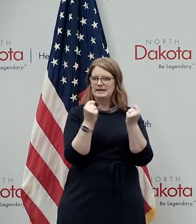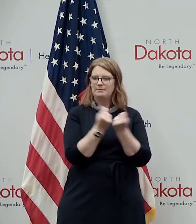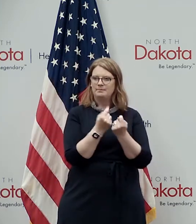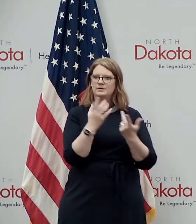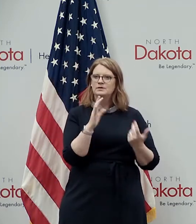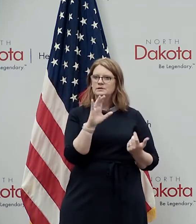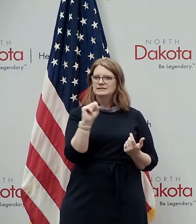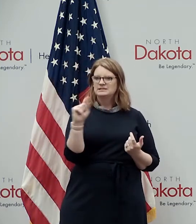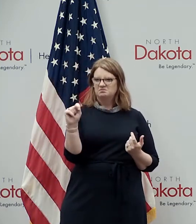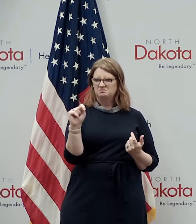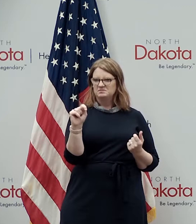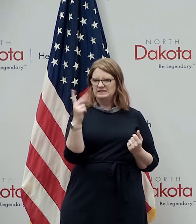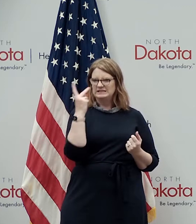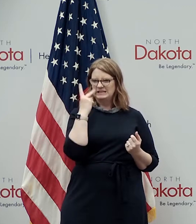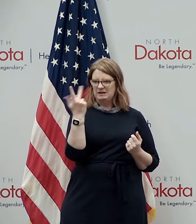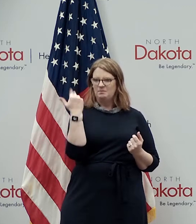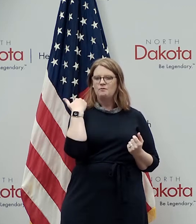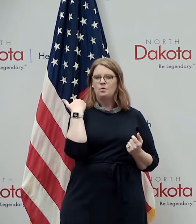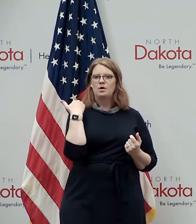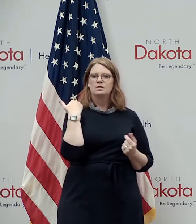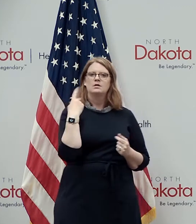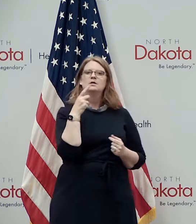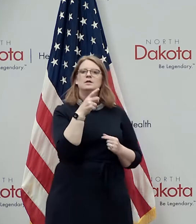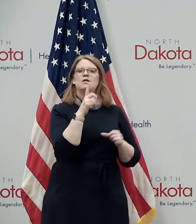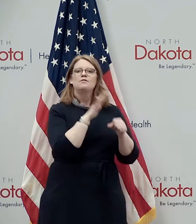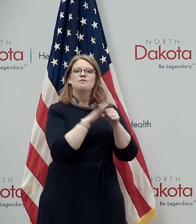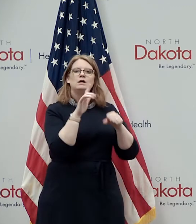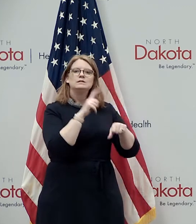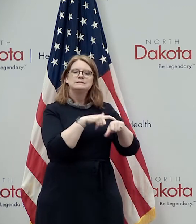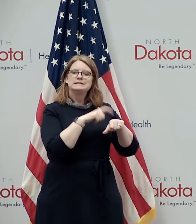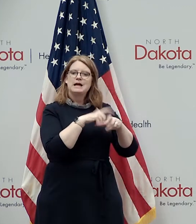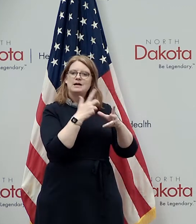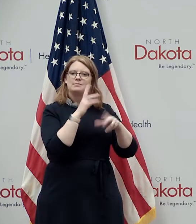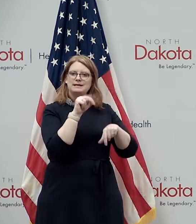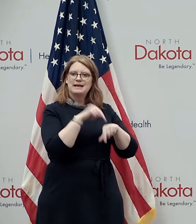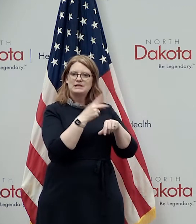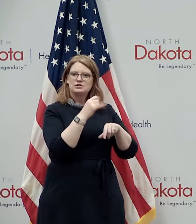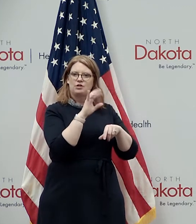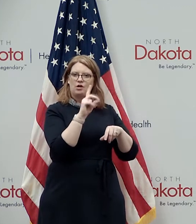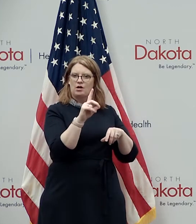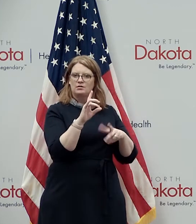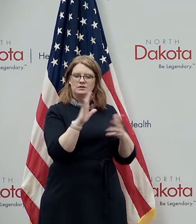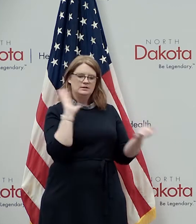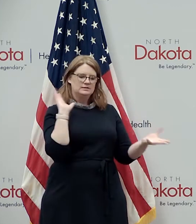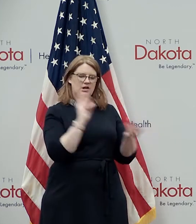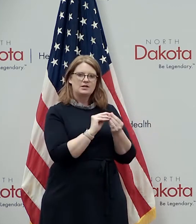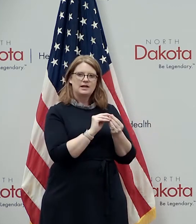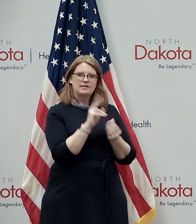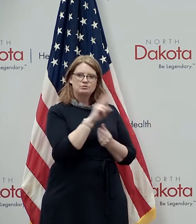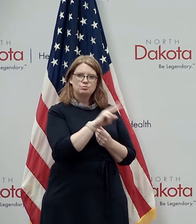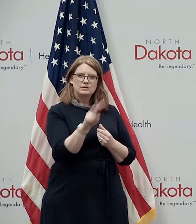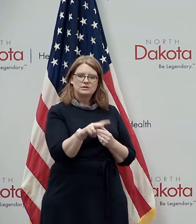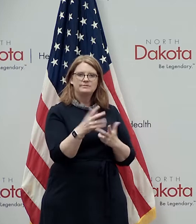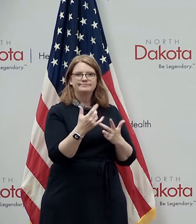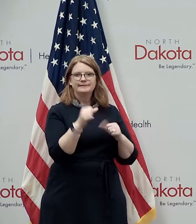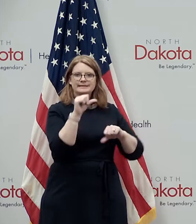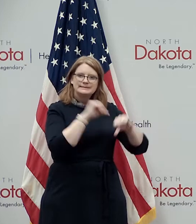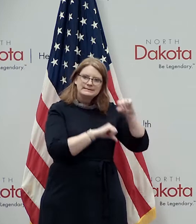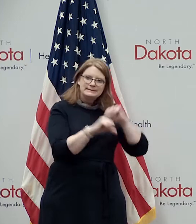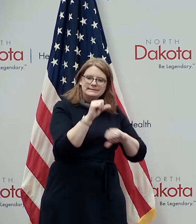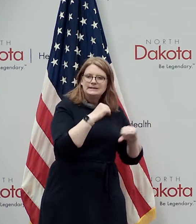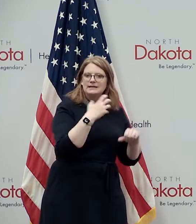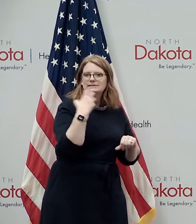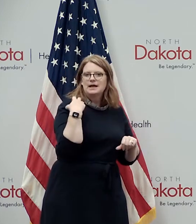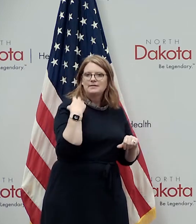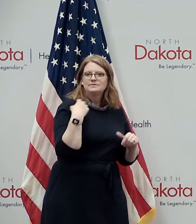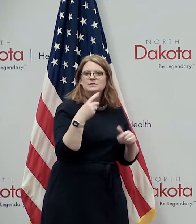probably seen them in action before it's a full-time national guard capability it's 22 individuals we have science officers we have